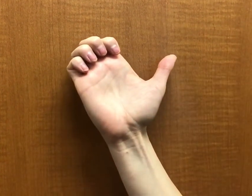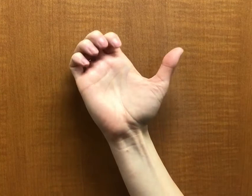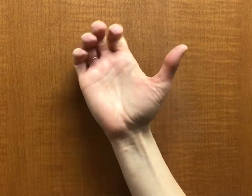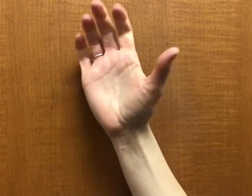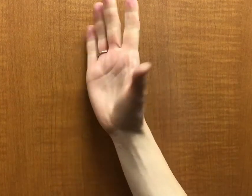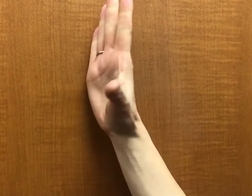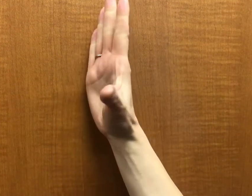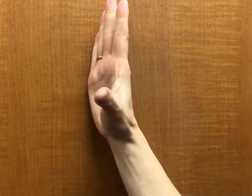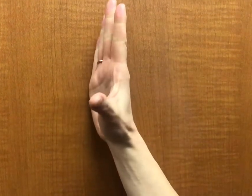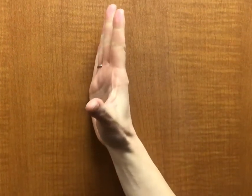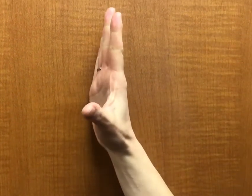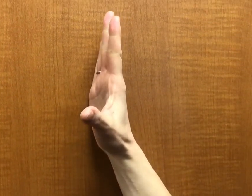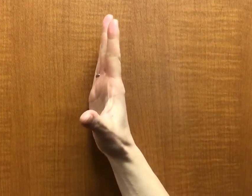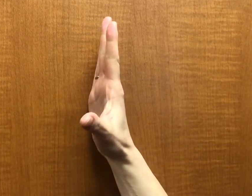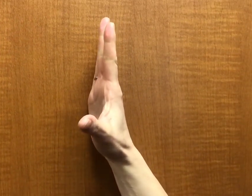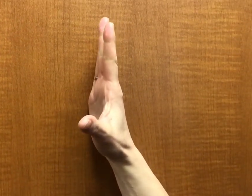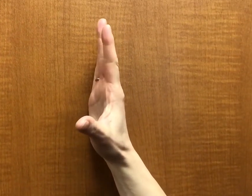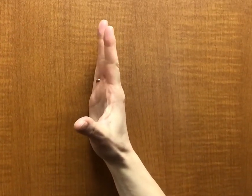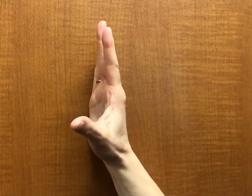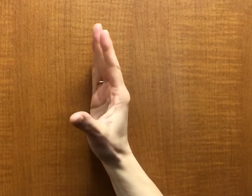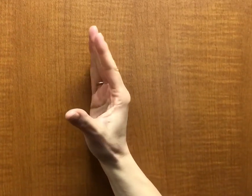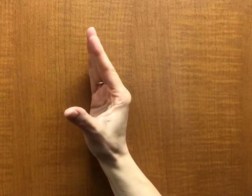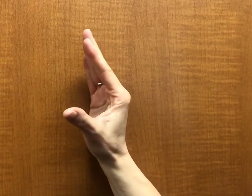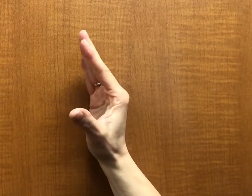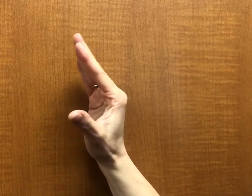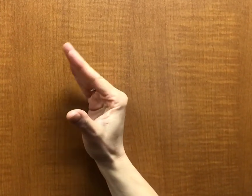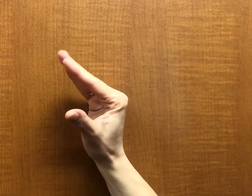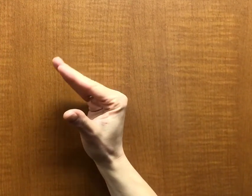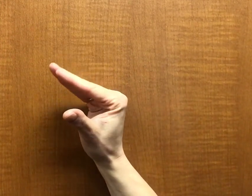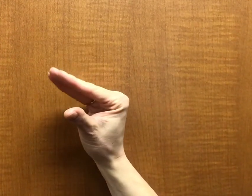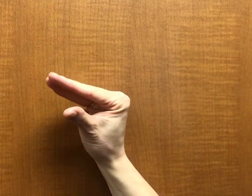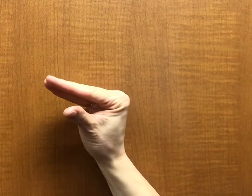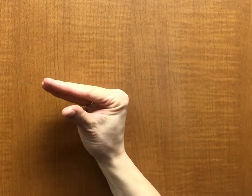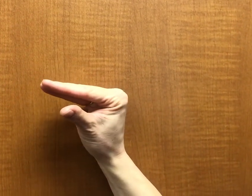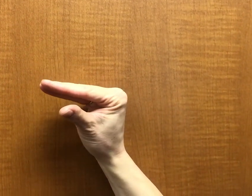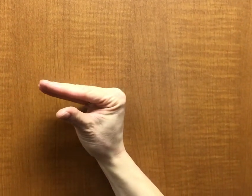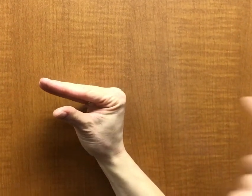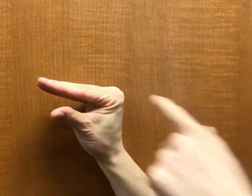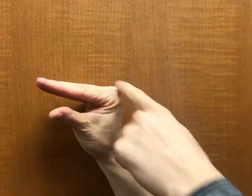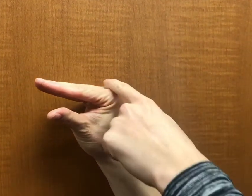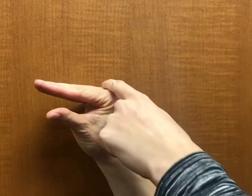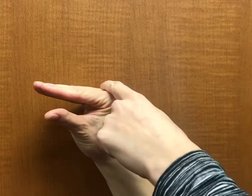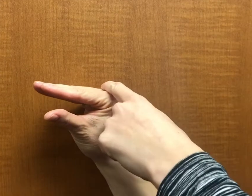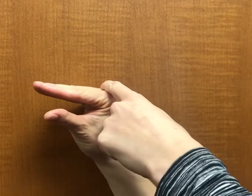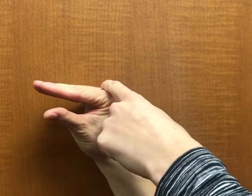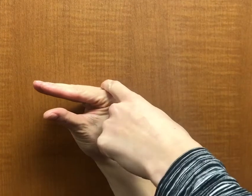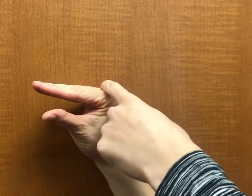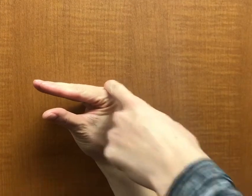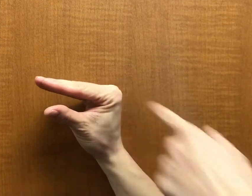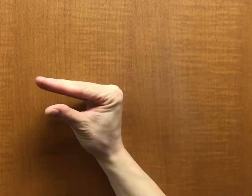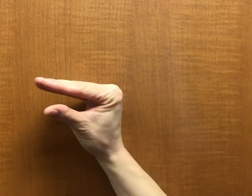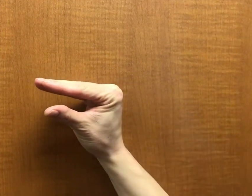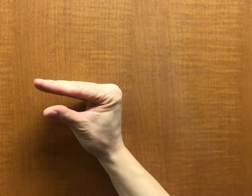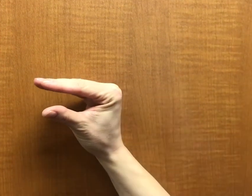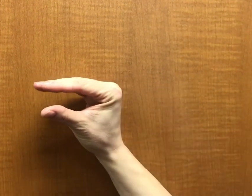The next one is tabletop or duck. You're going to bring the MP joints to 90 degrees and